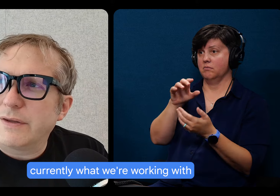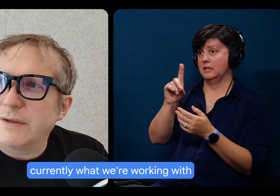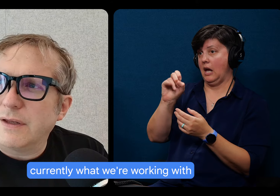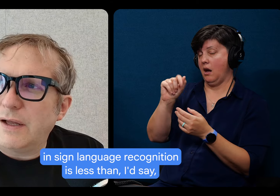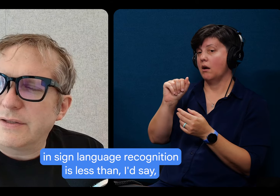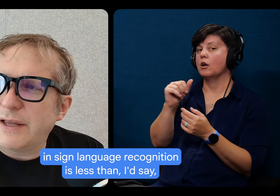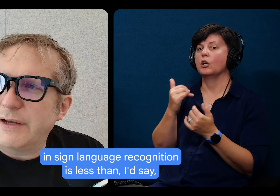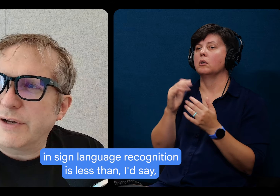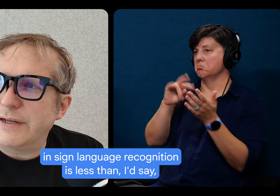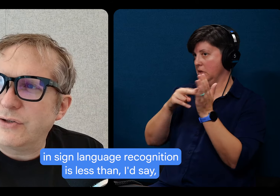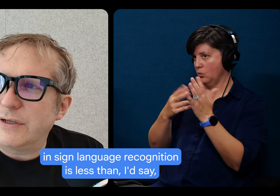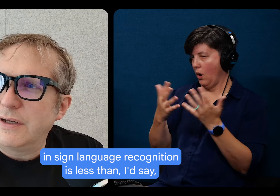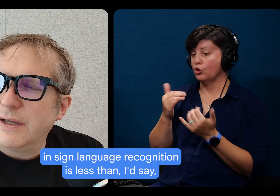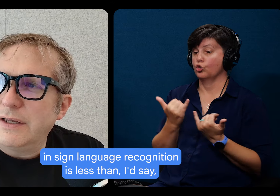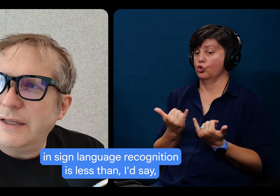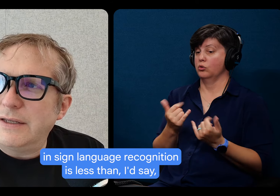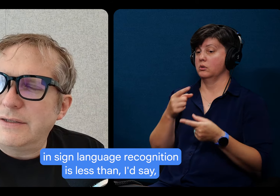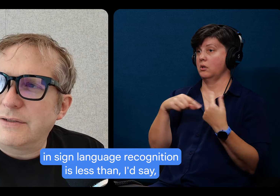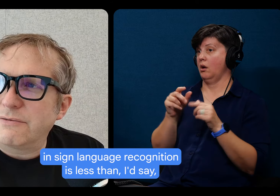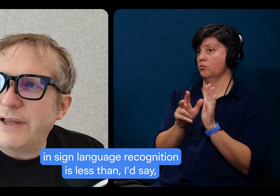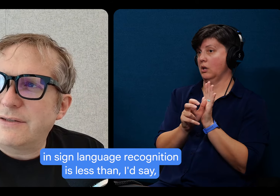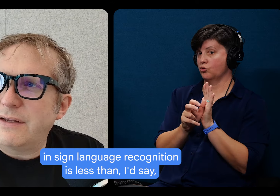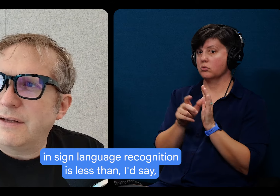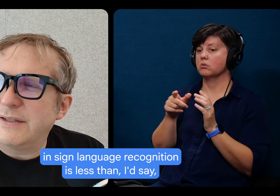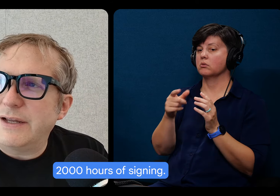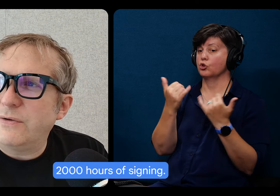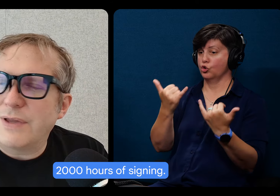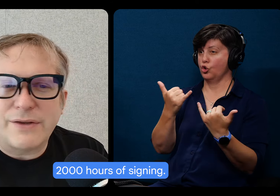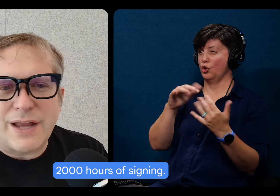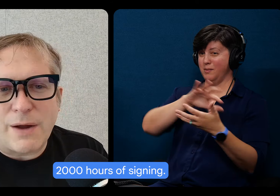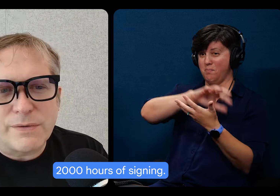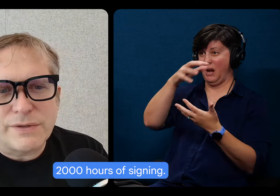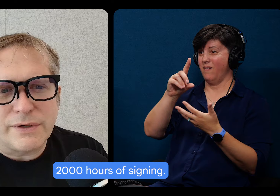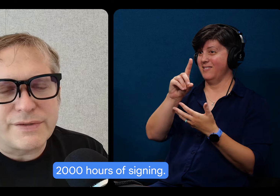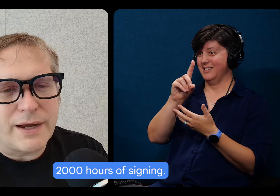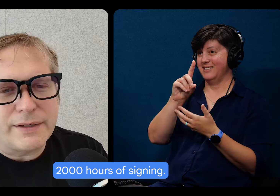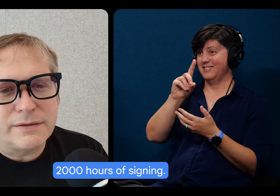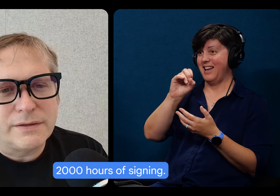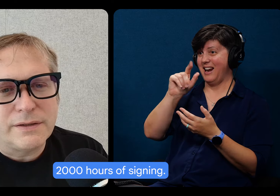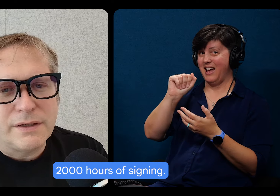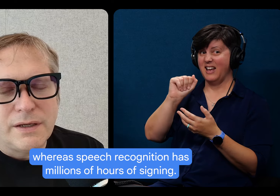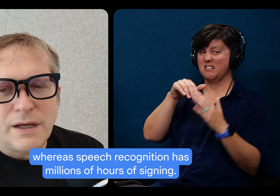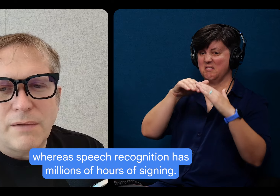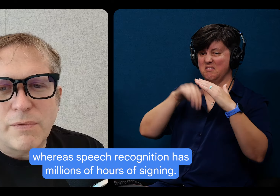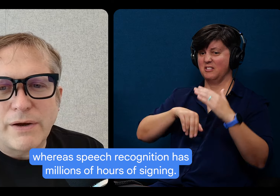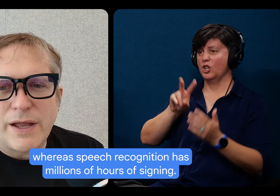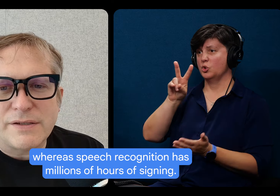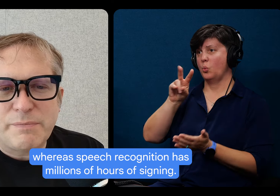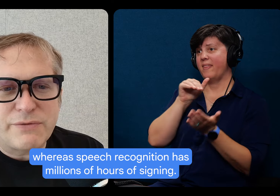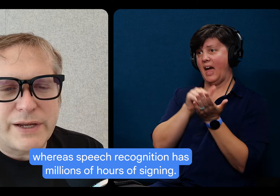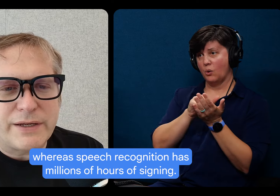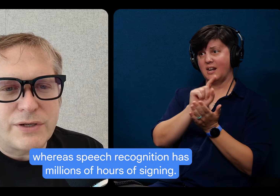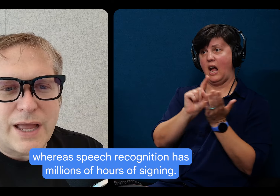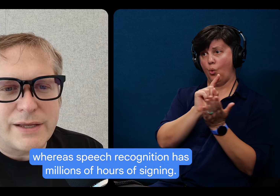with, uh, in sign language recognition is less than I'd say 2000 hours of signing. Um, whereas